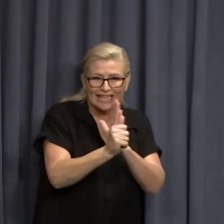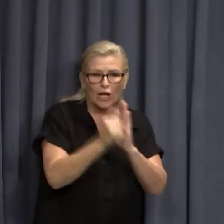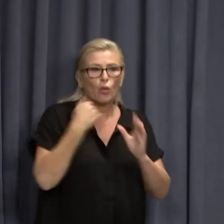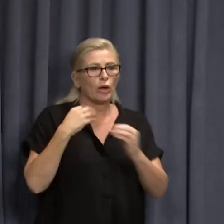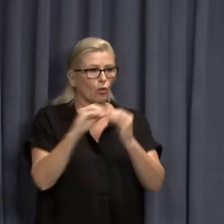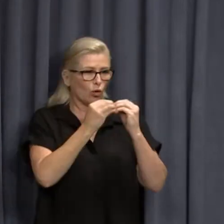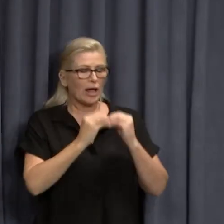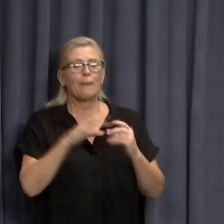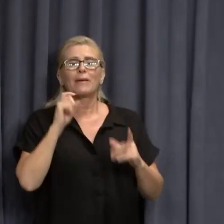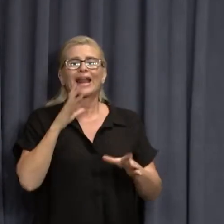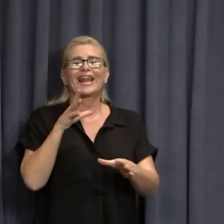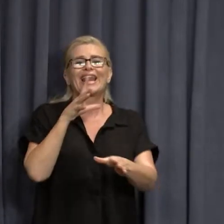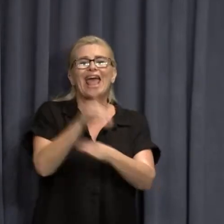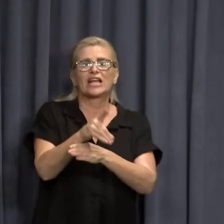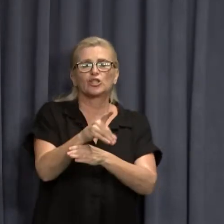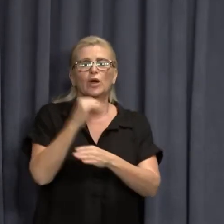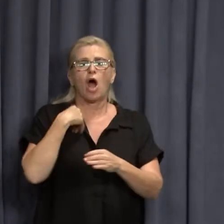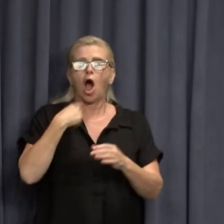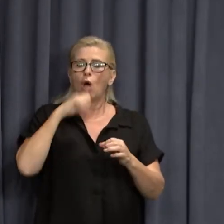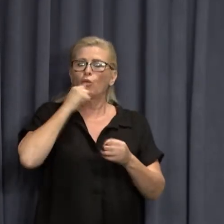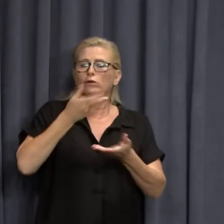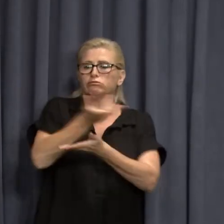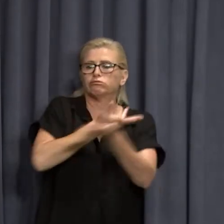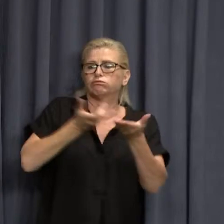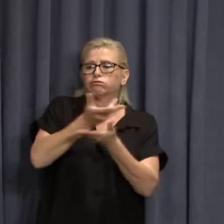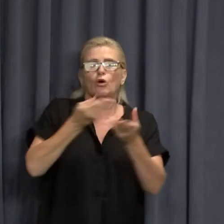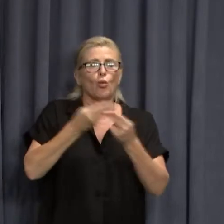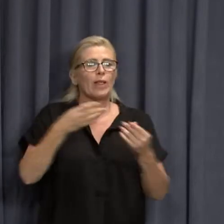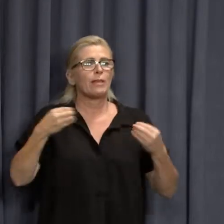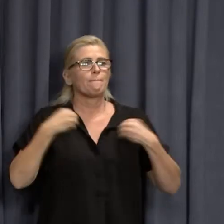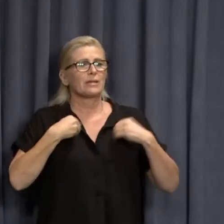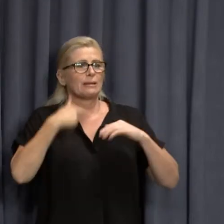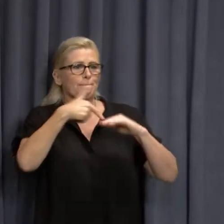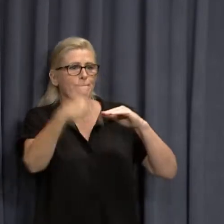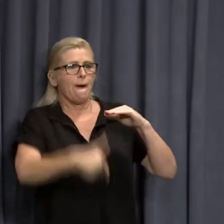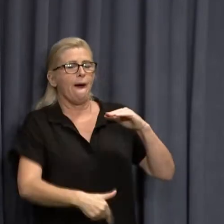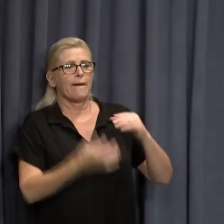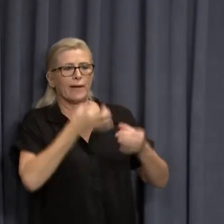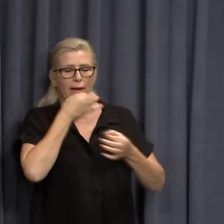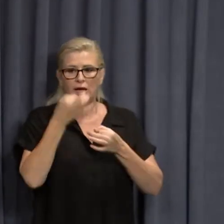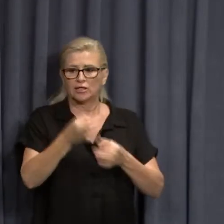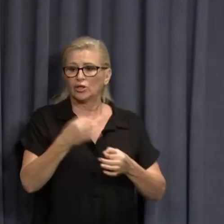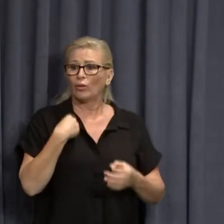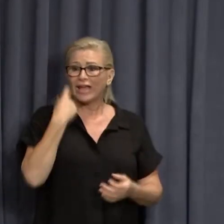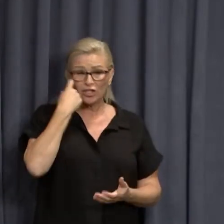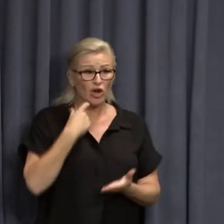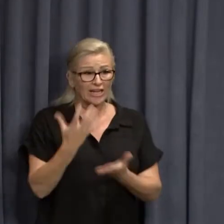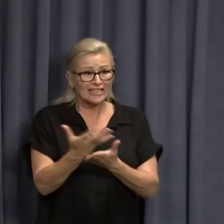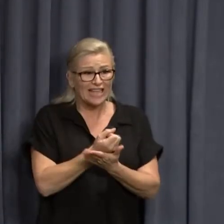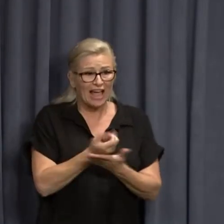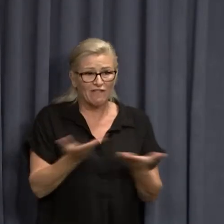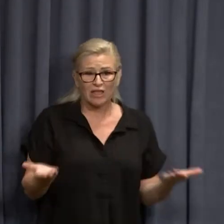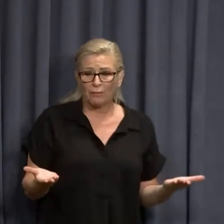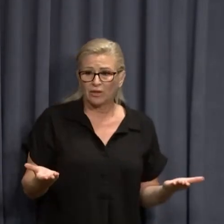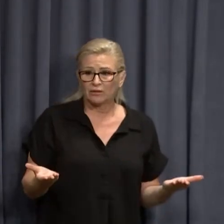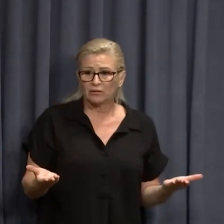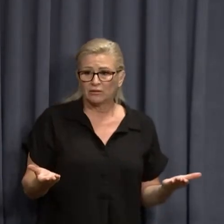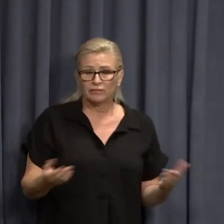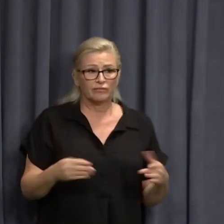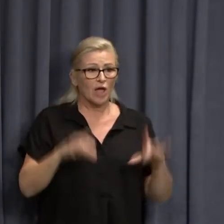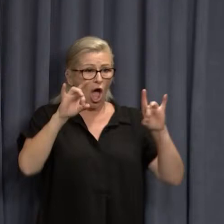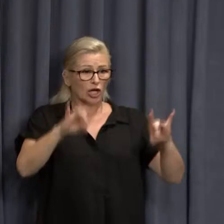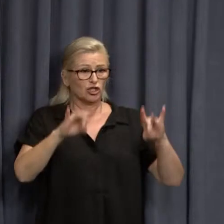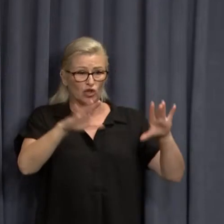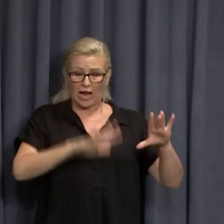that. But next week, I'll hold meetings with the mining industry, a roundtable. What we tried to do is save them. mean, over east,